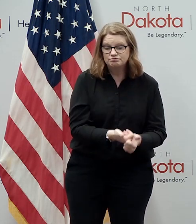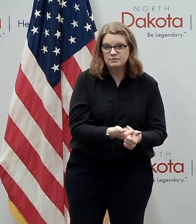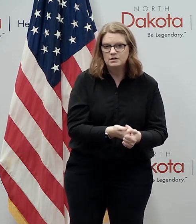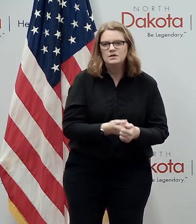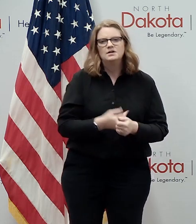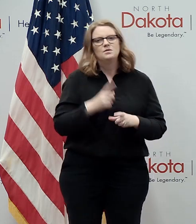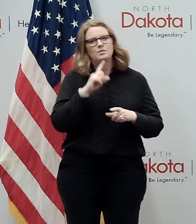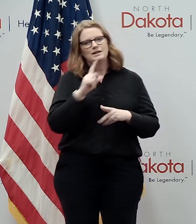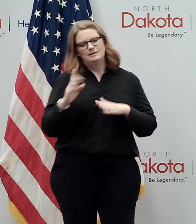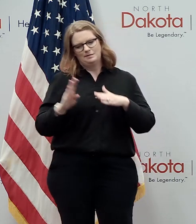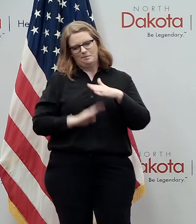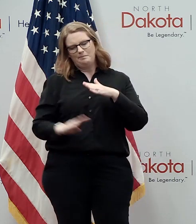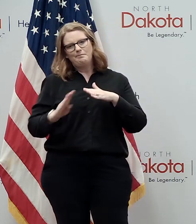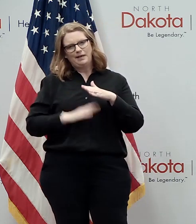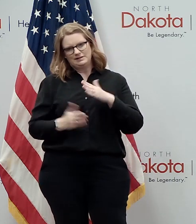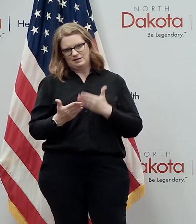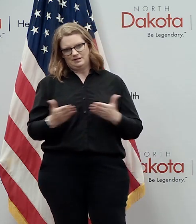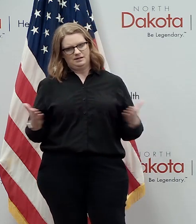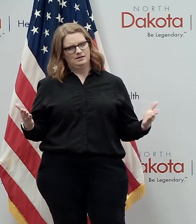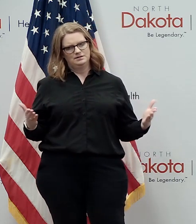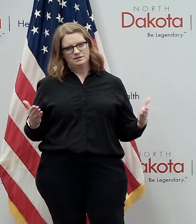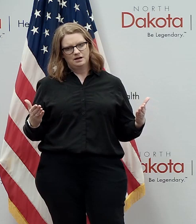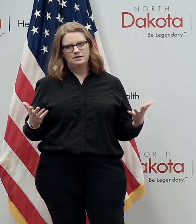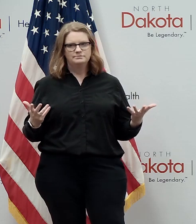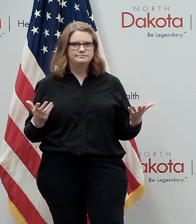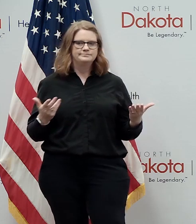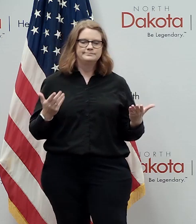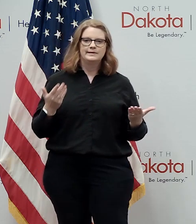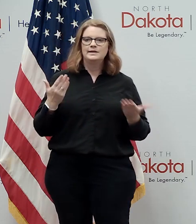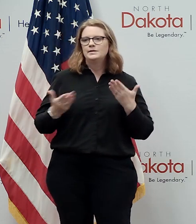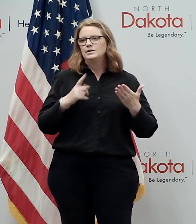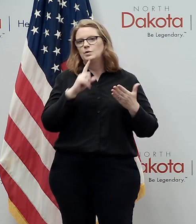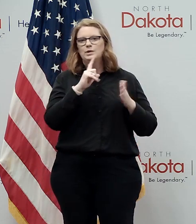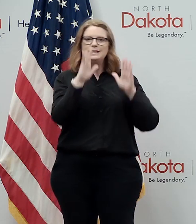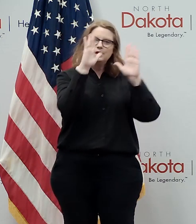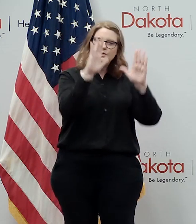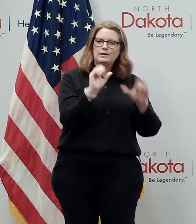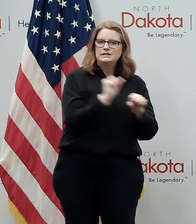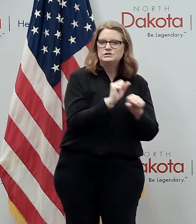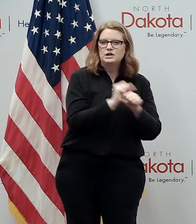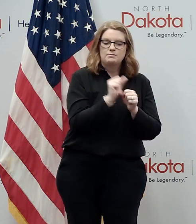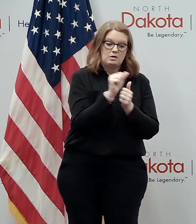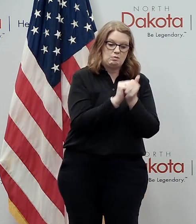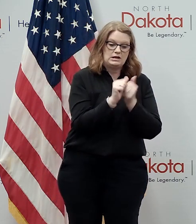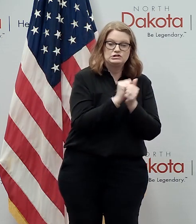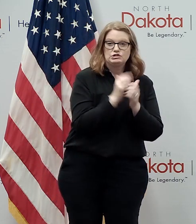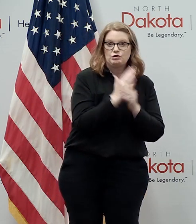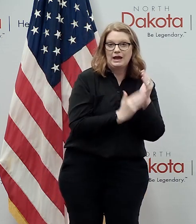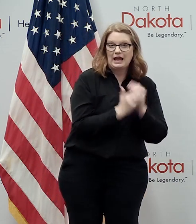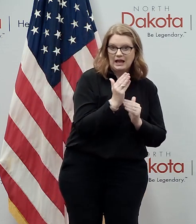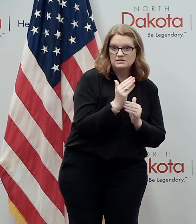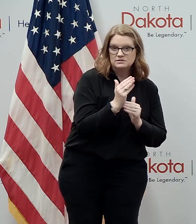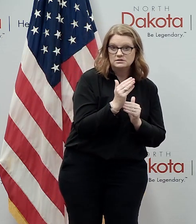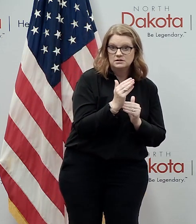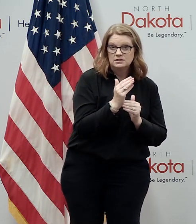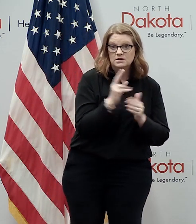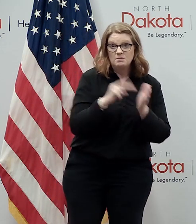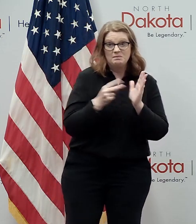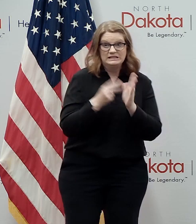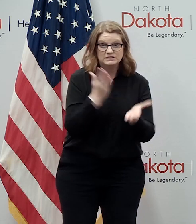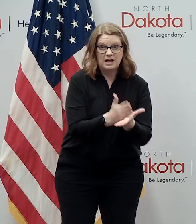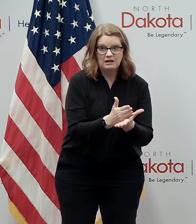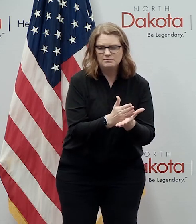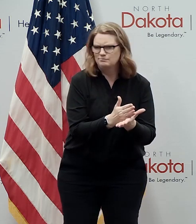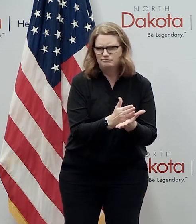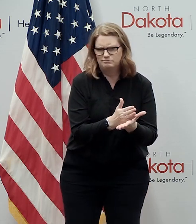basic things we talk about you maybe you're doing a great job of washing your hands a few months ago it's still a good idea to keep washing your hands